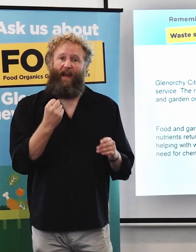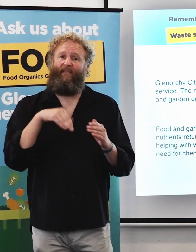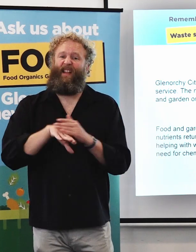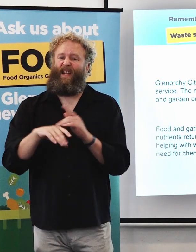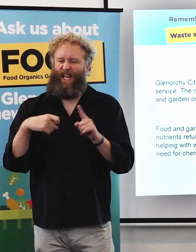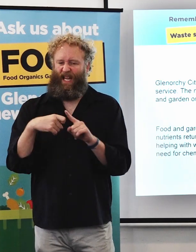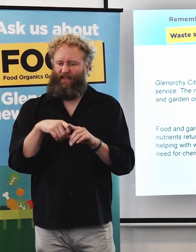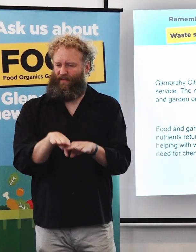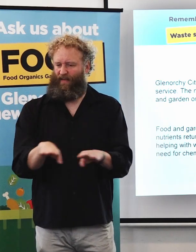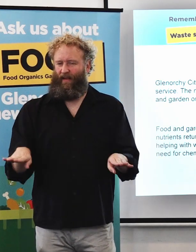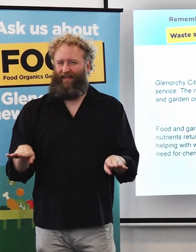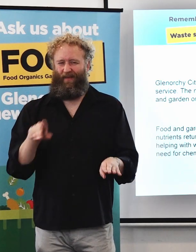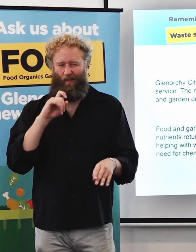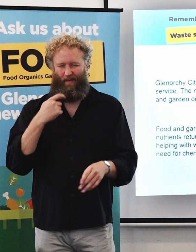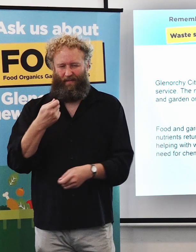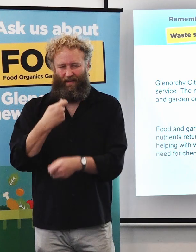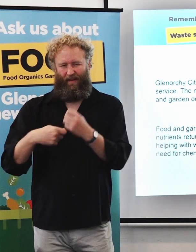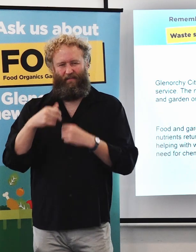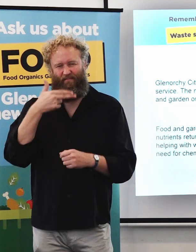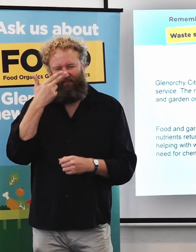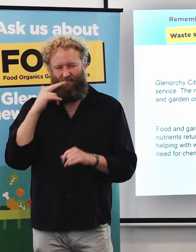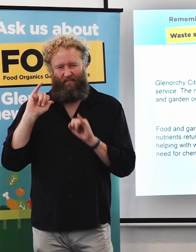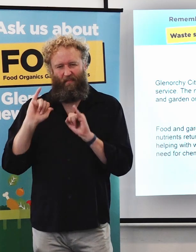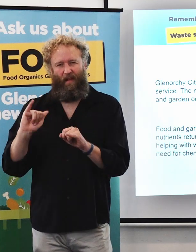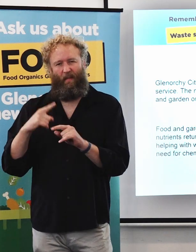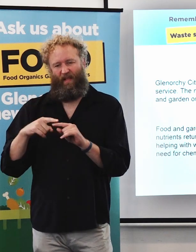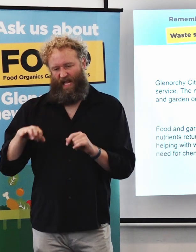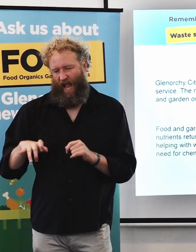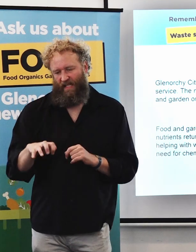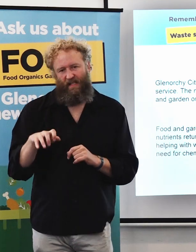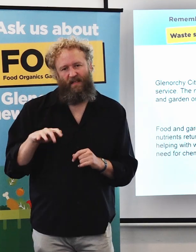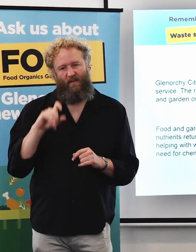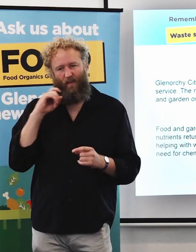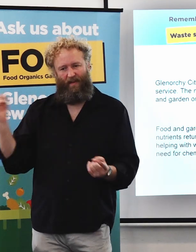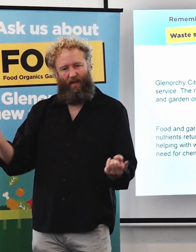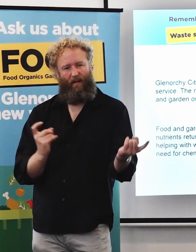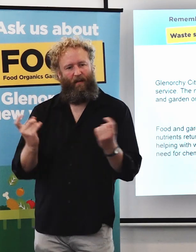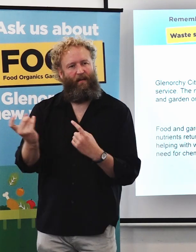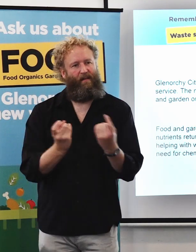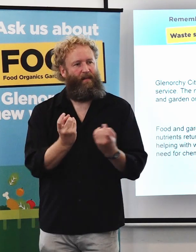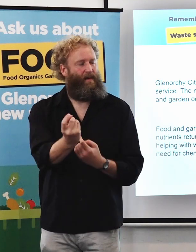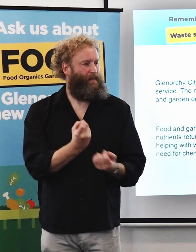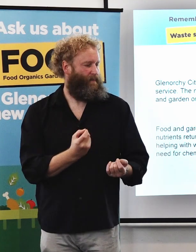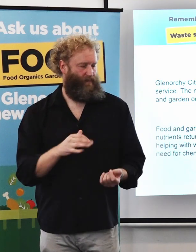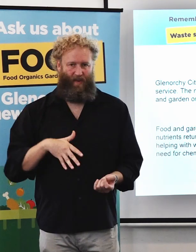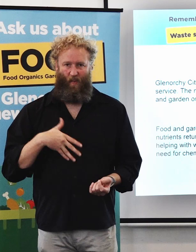it would get smelly and attract ants. I know for a fact, because I've got one of these sitting next to me at my desk, that